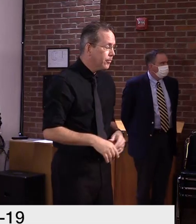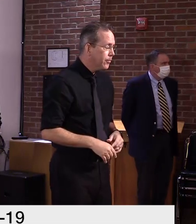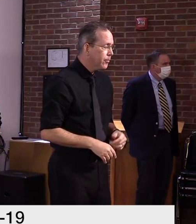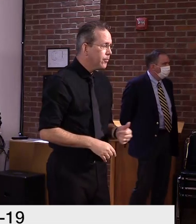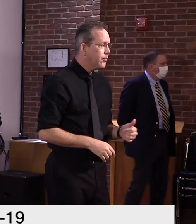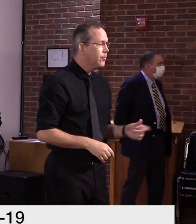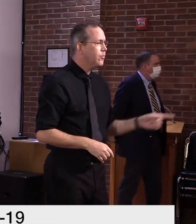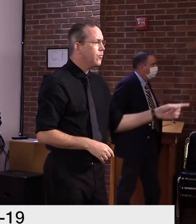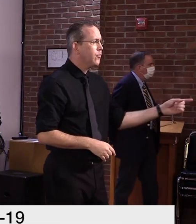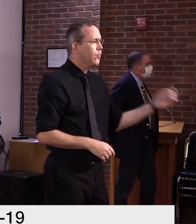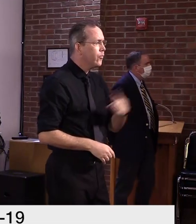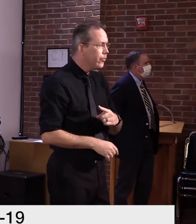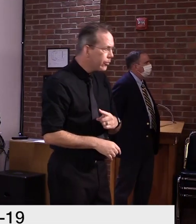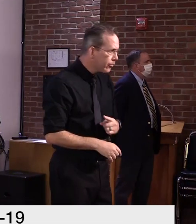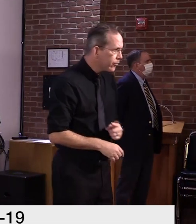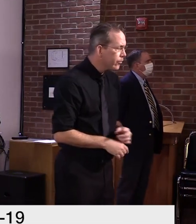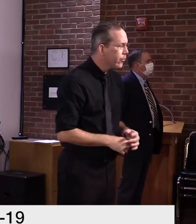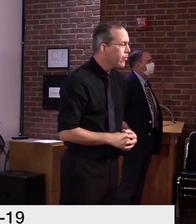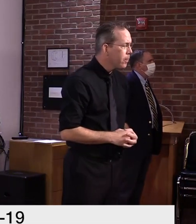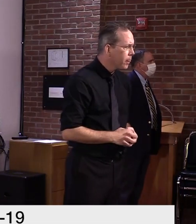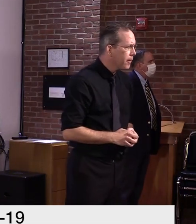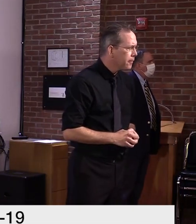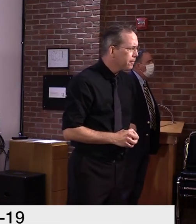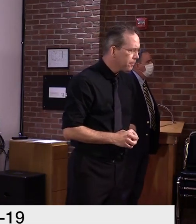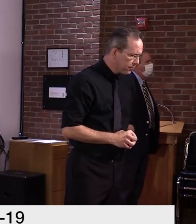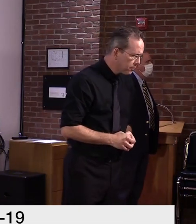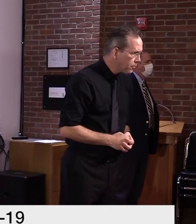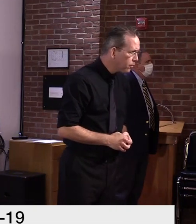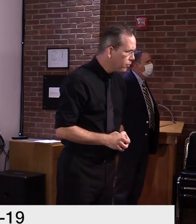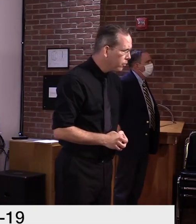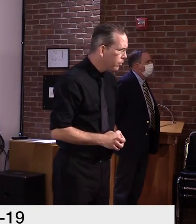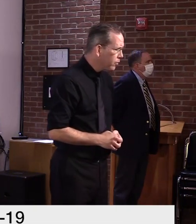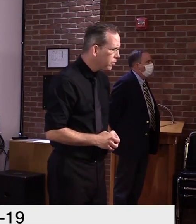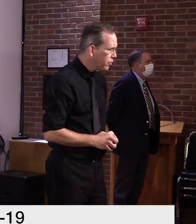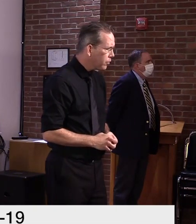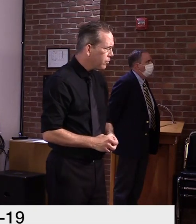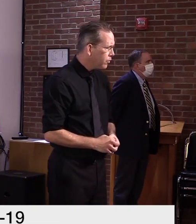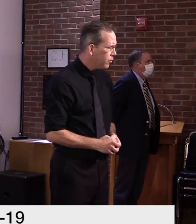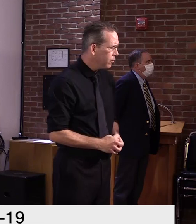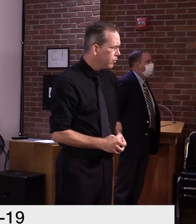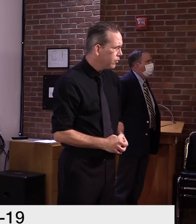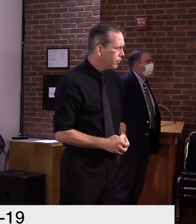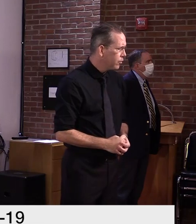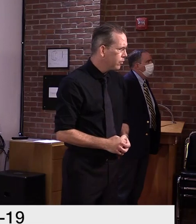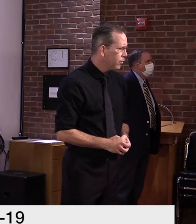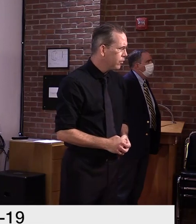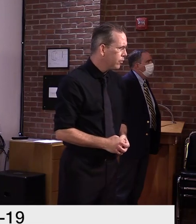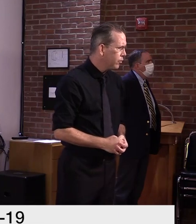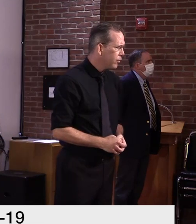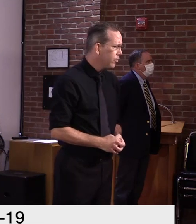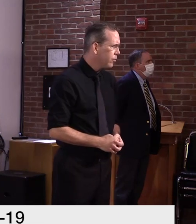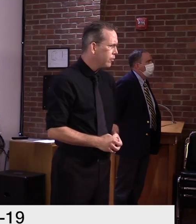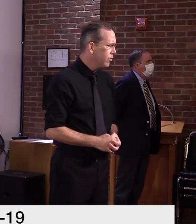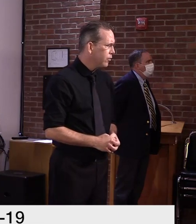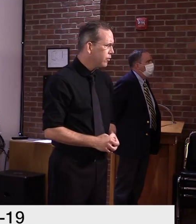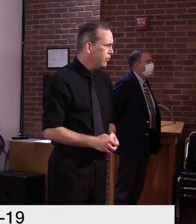Governor, are you confident that the troubles with the Labor Department and filing for unappointed benefits,